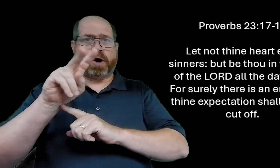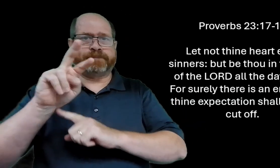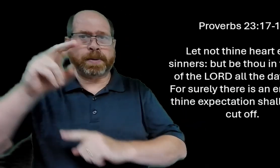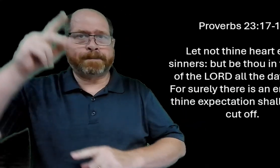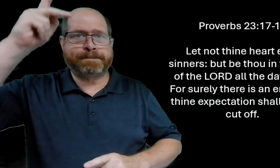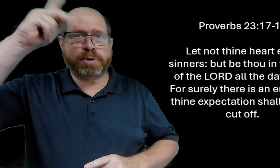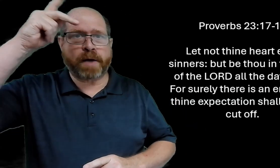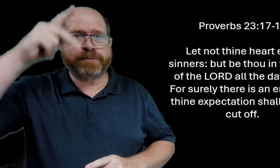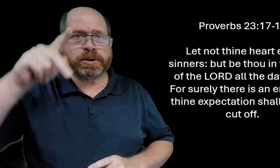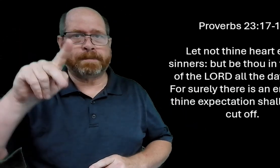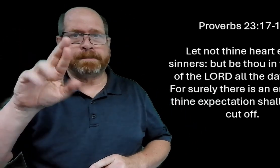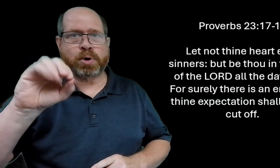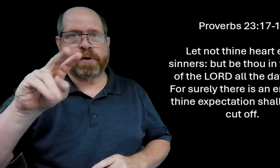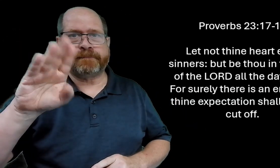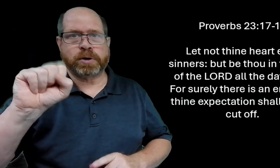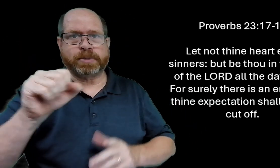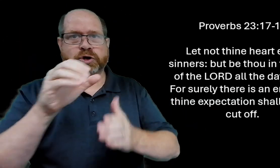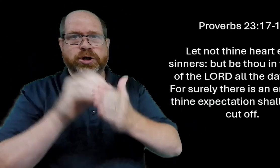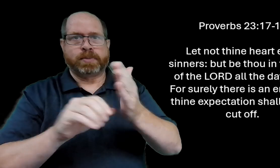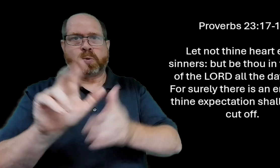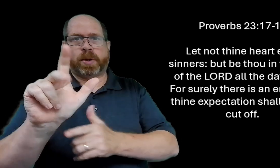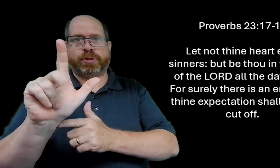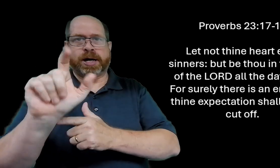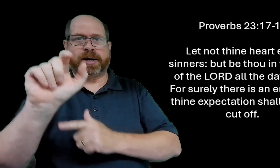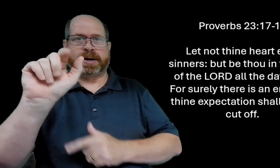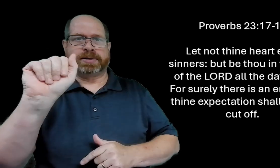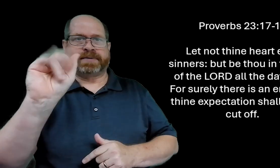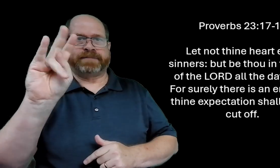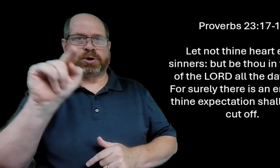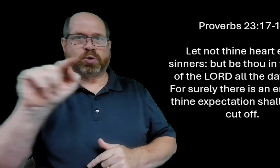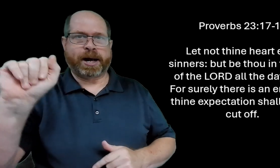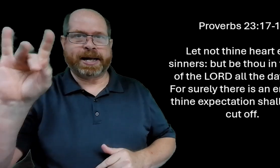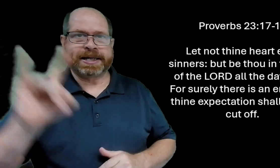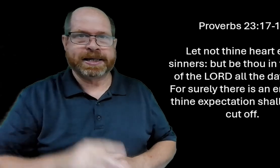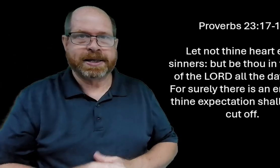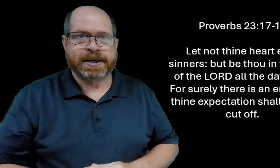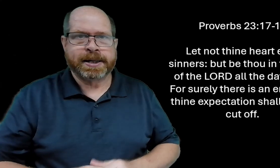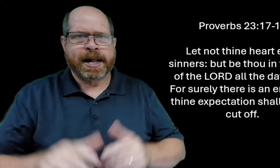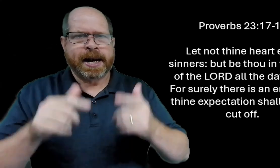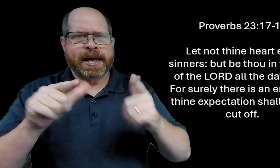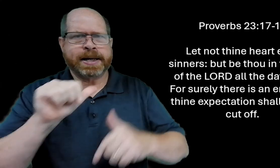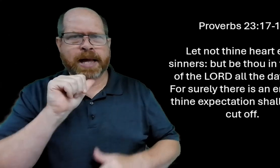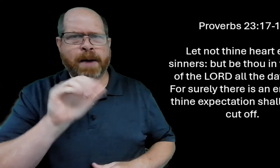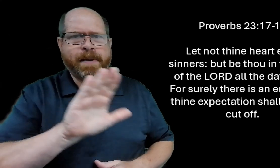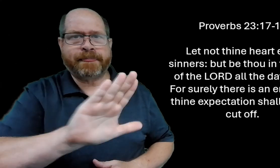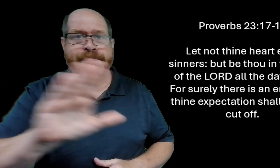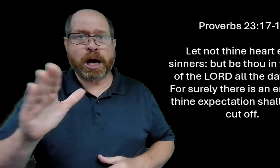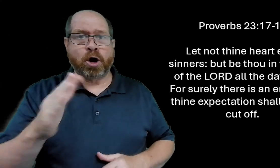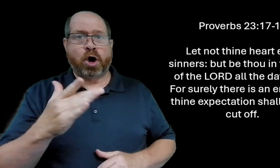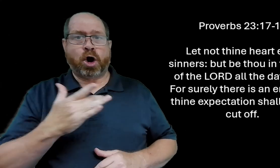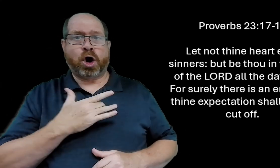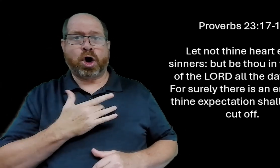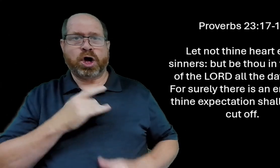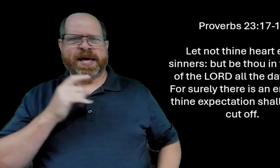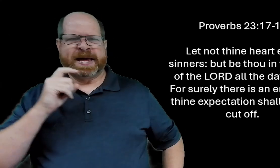proverbs chapter 23 verses 17 and 18 let not thine heart